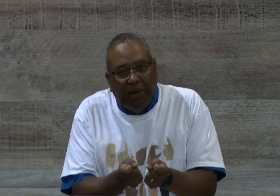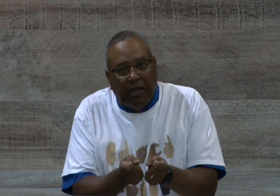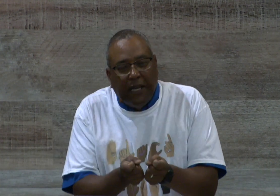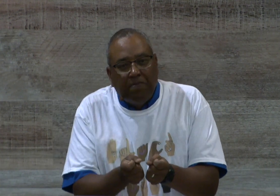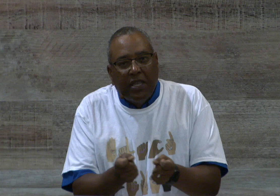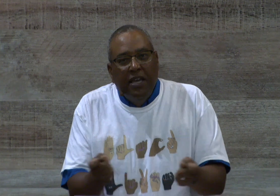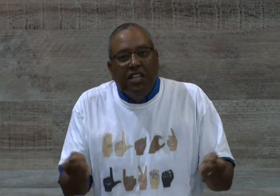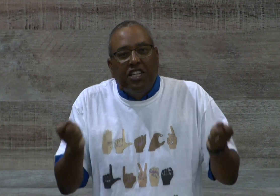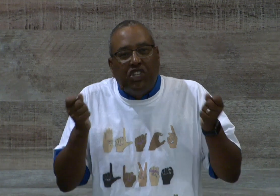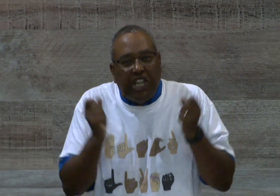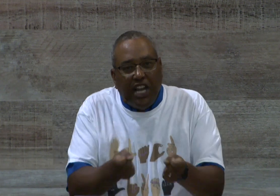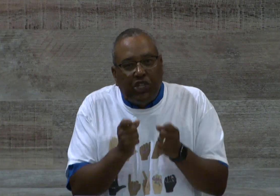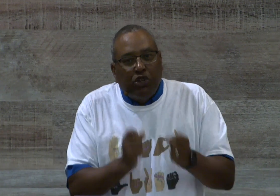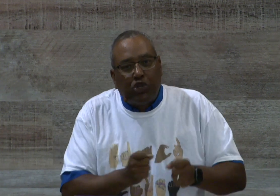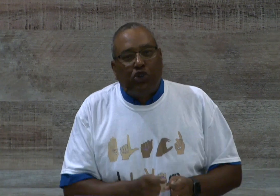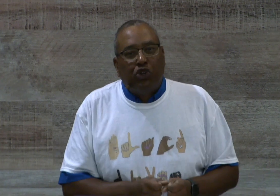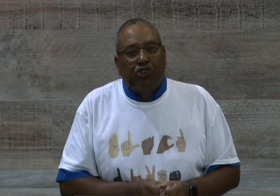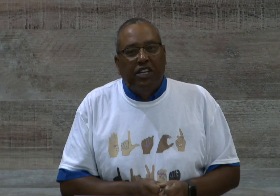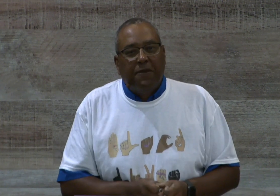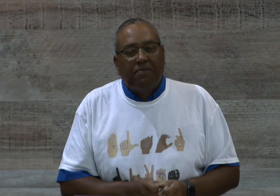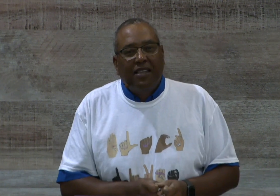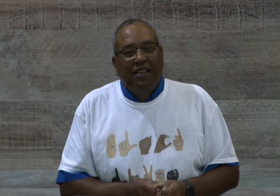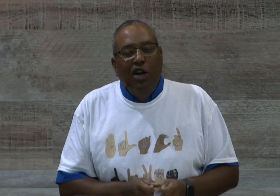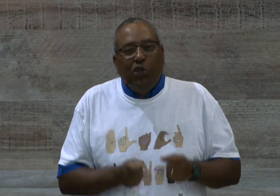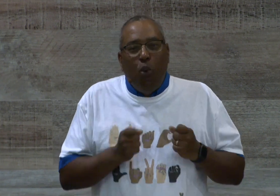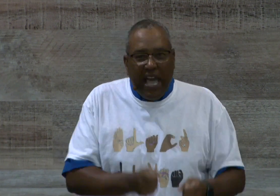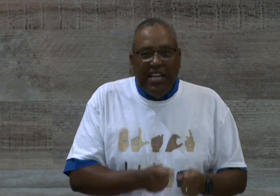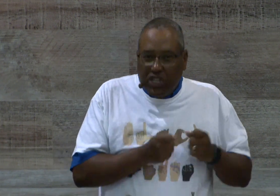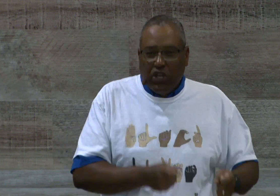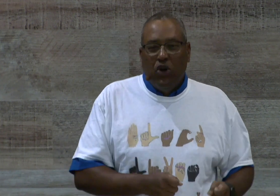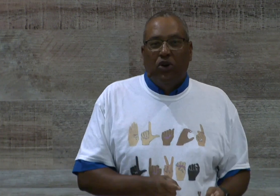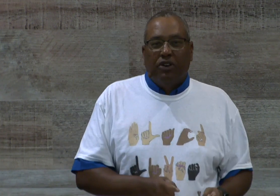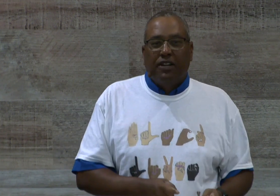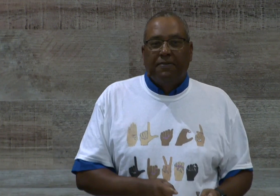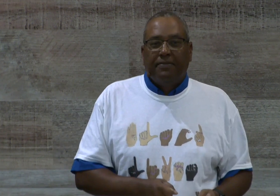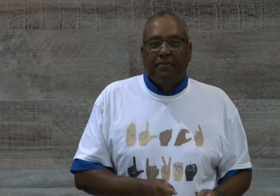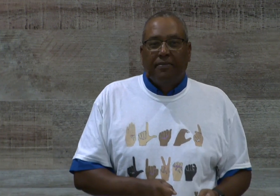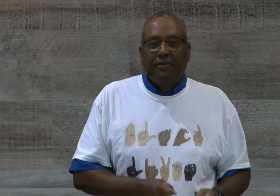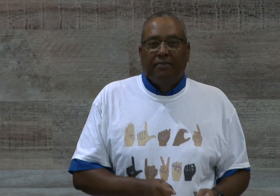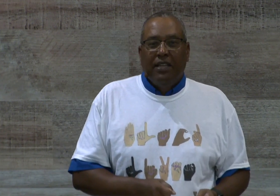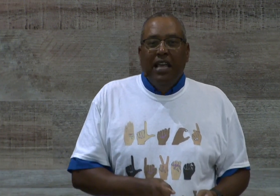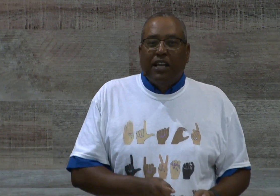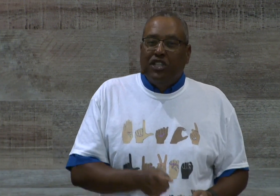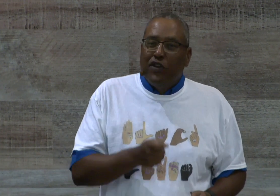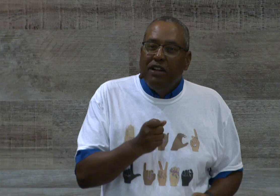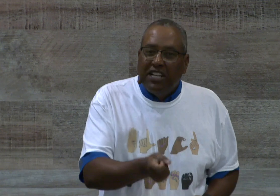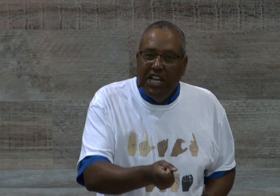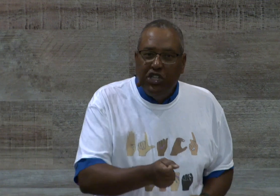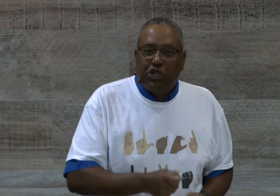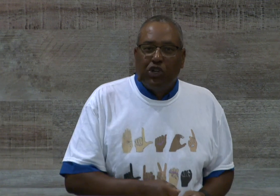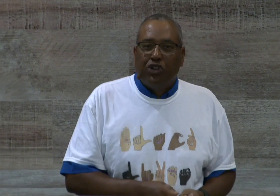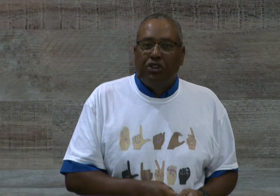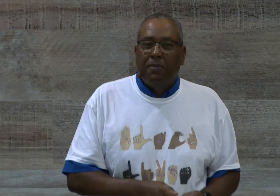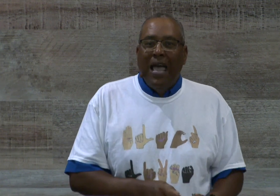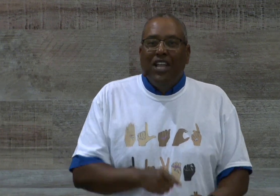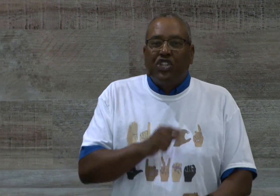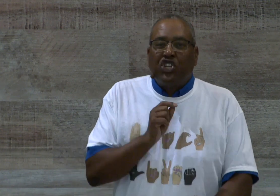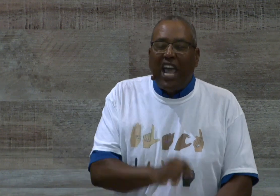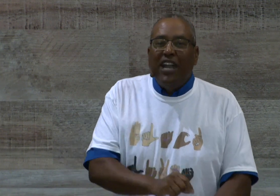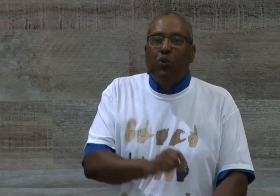to teach your children the ways of the Lord. Because if you're not teaching your children, Satan will